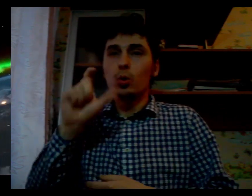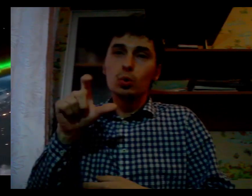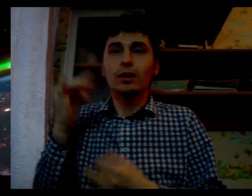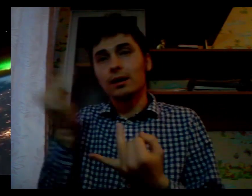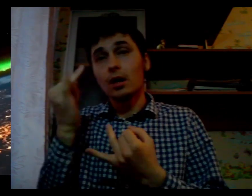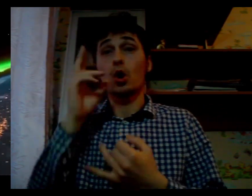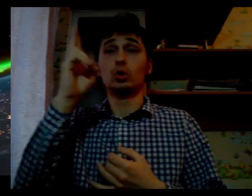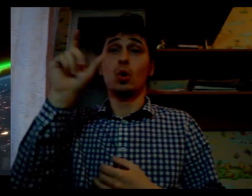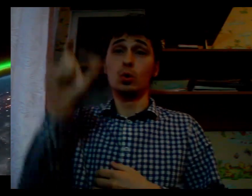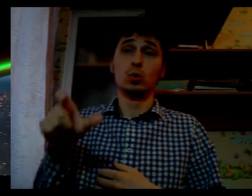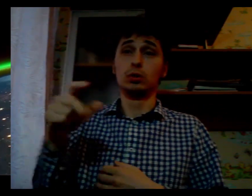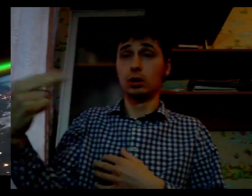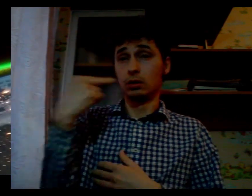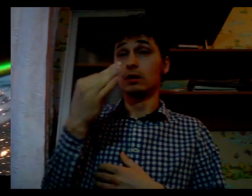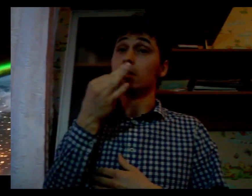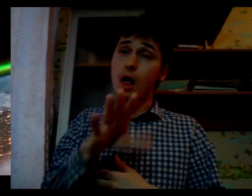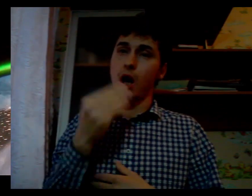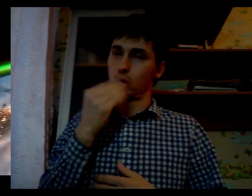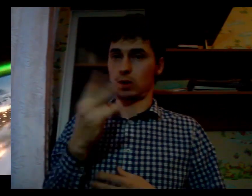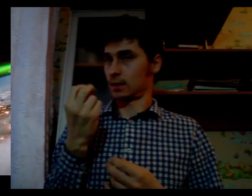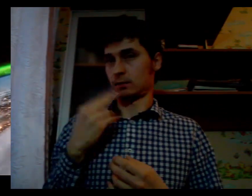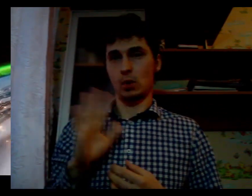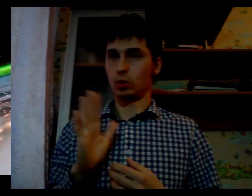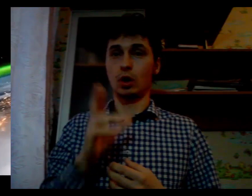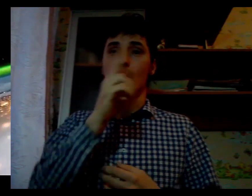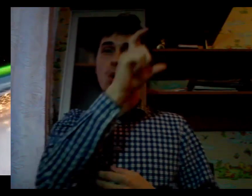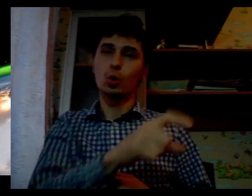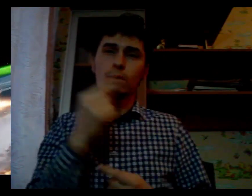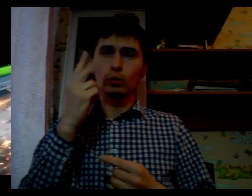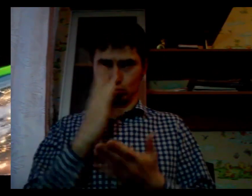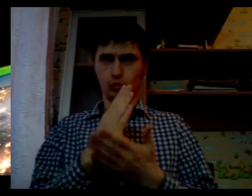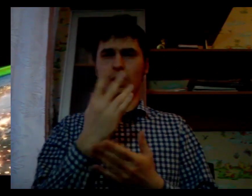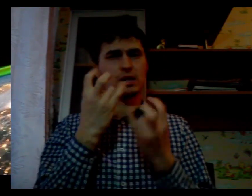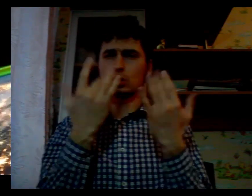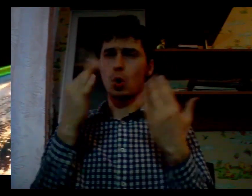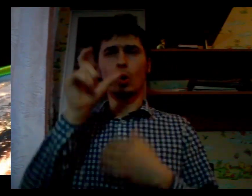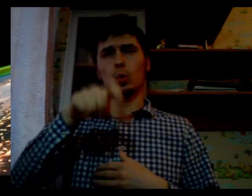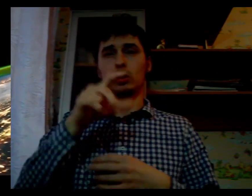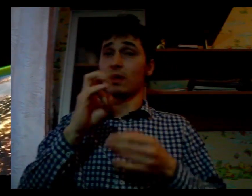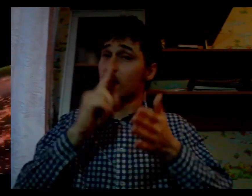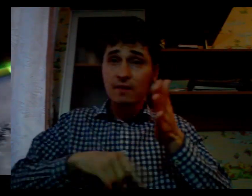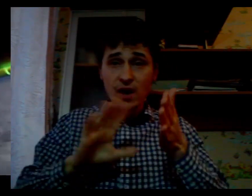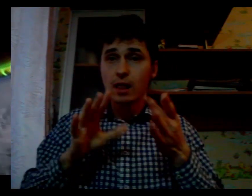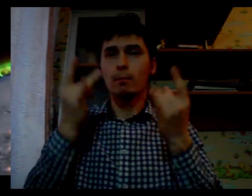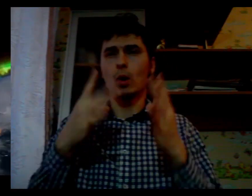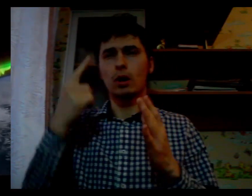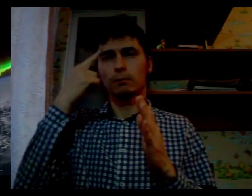Realizing this goal will require an intrepidorial spirit, a new generation of scientists.